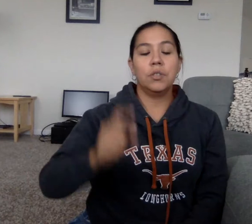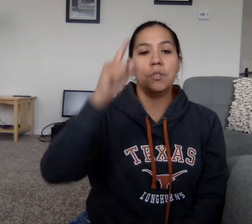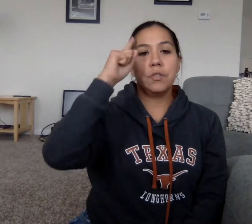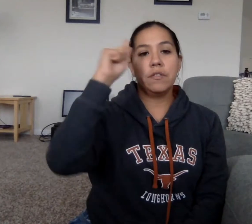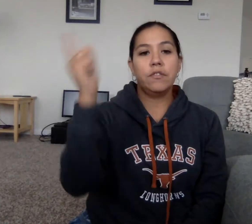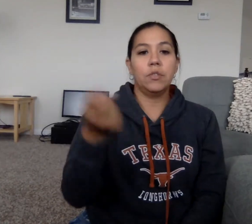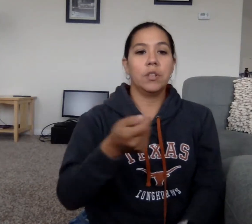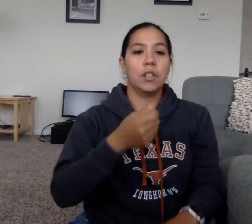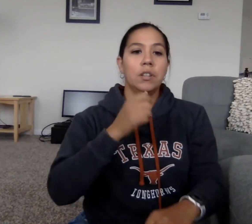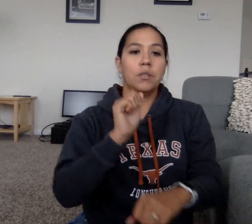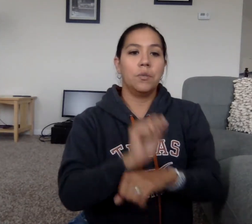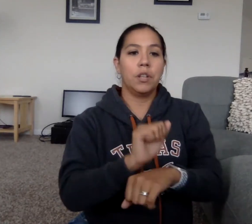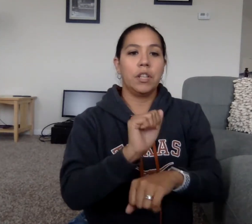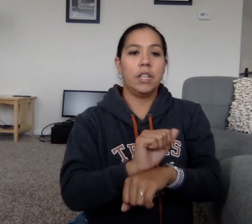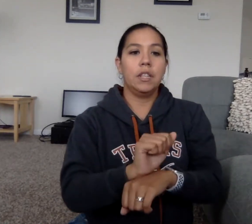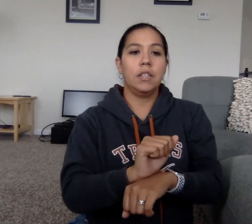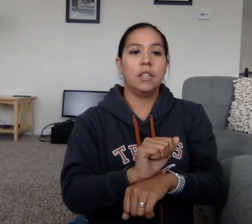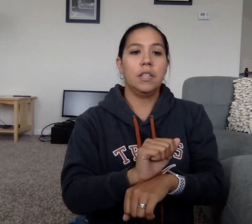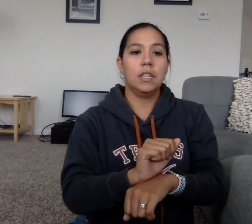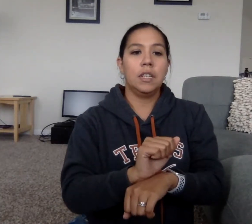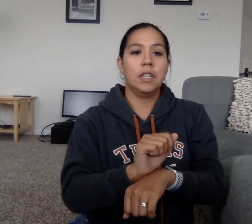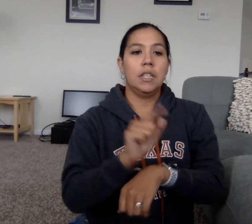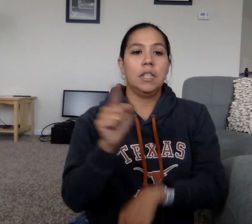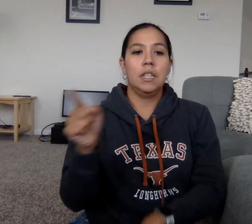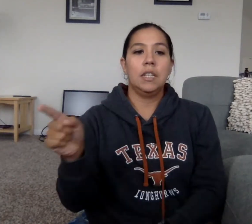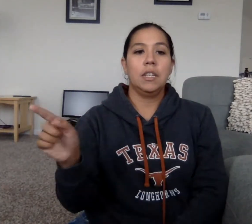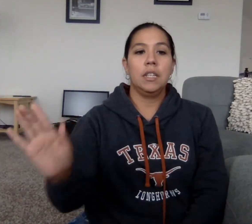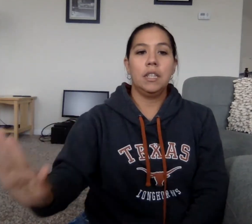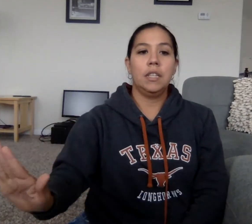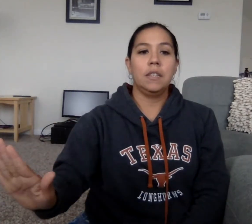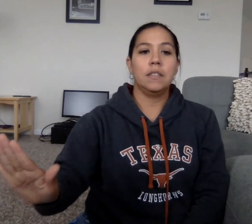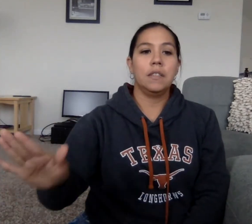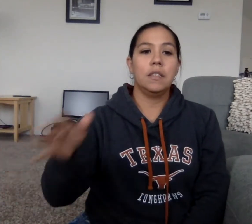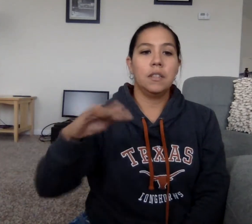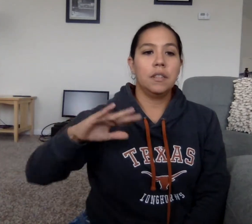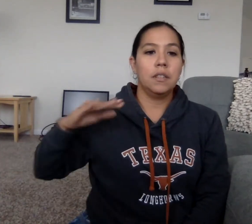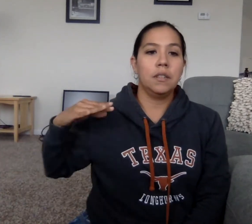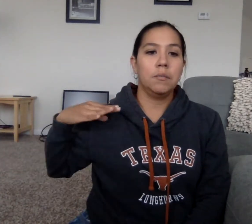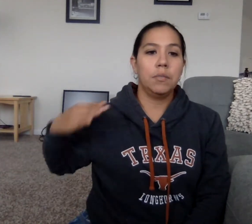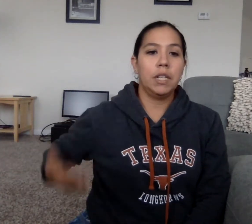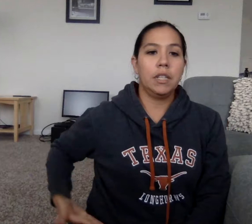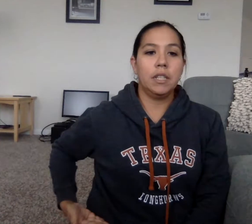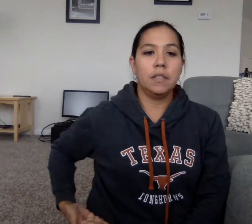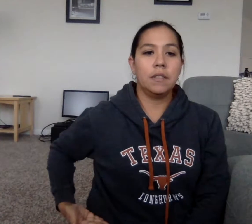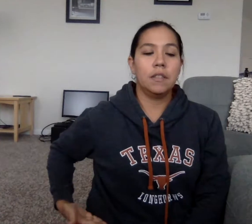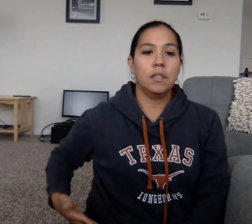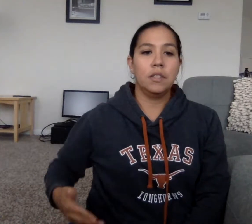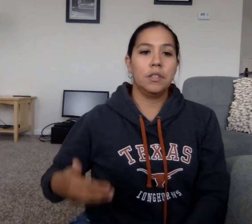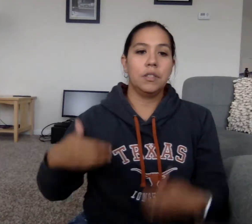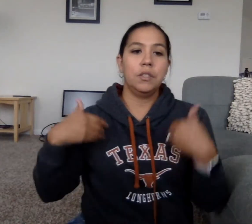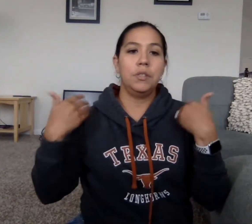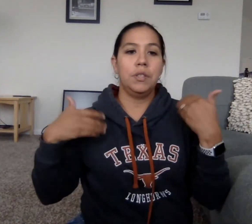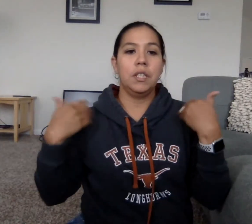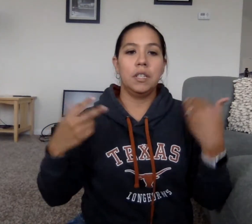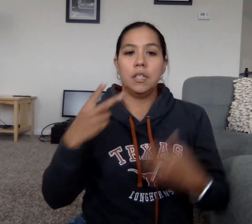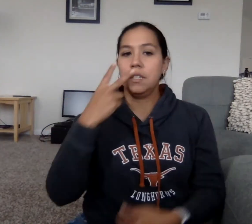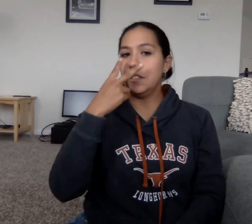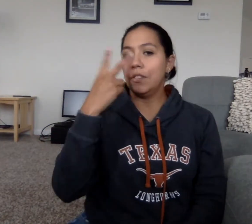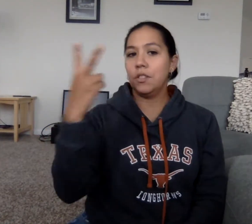old for working. His body's too young to